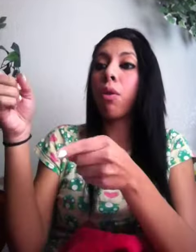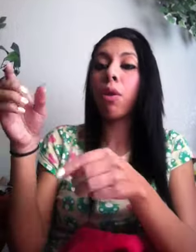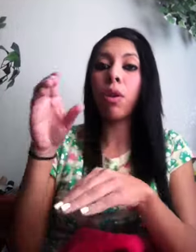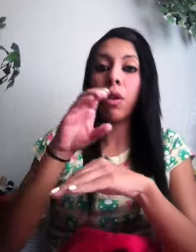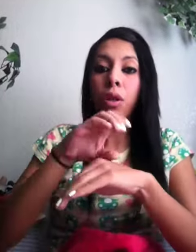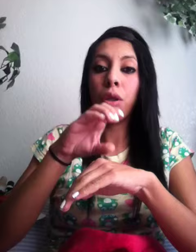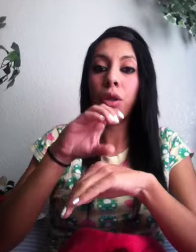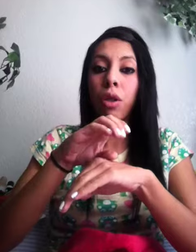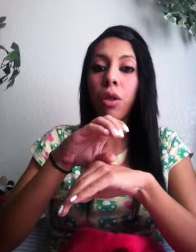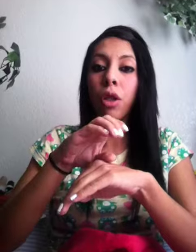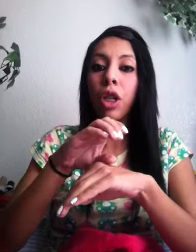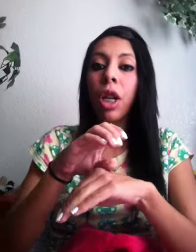What? What?